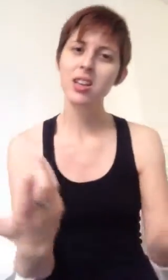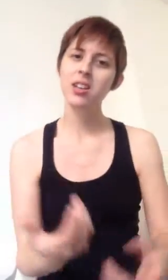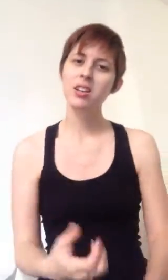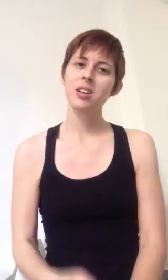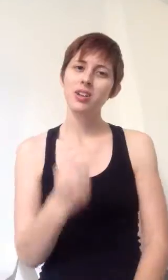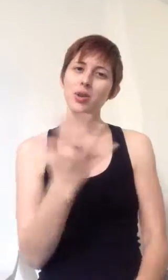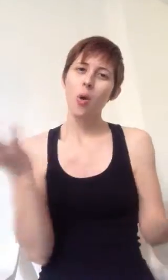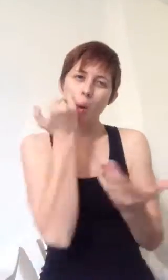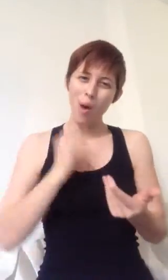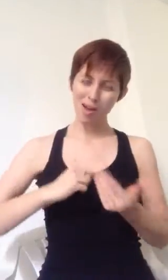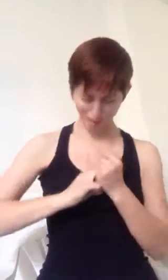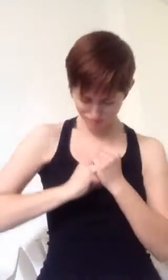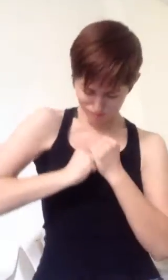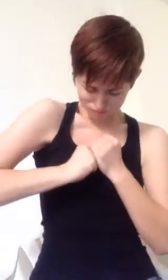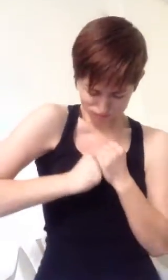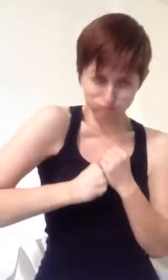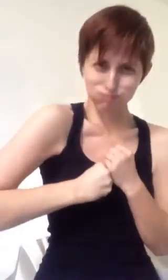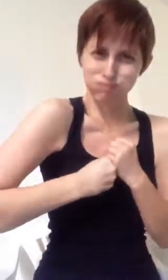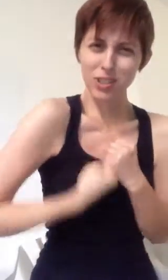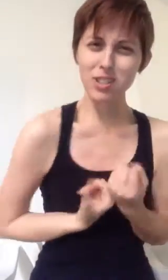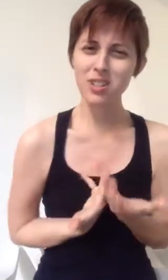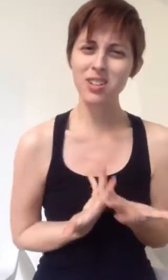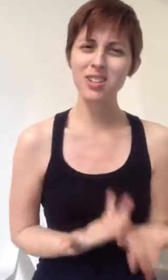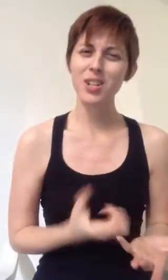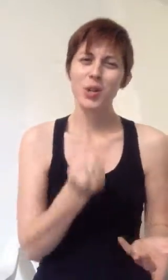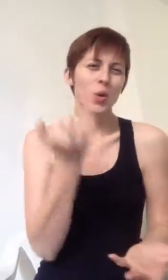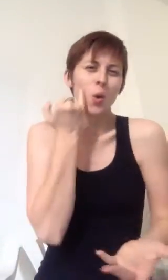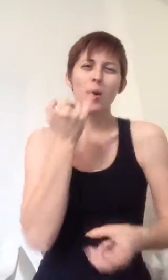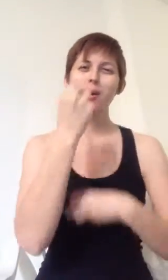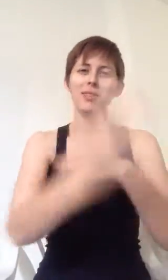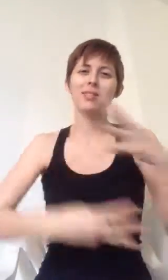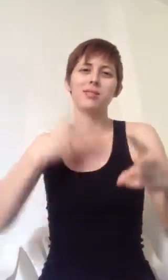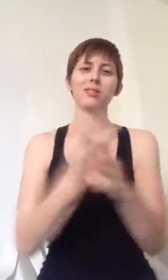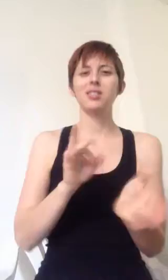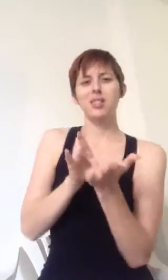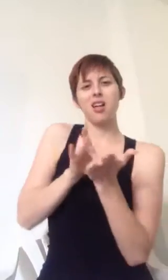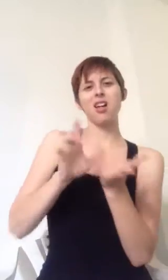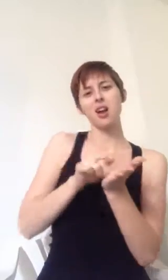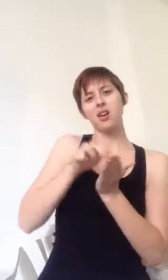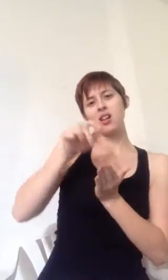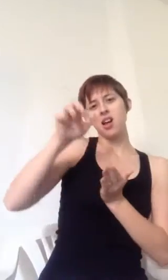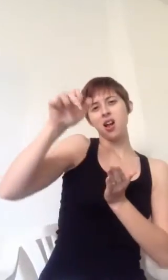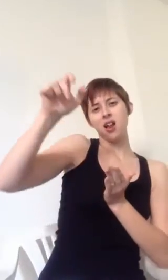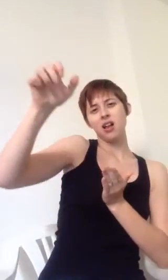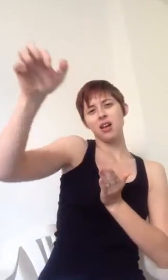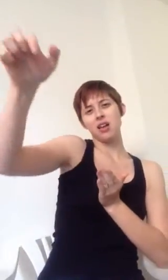so what if I break down So what if this world just goes beyond the